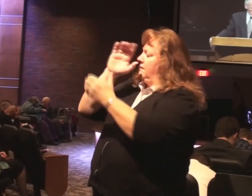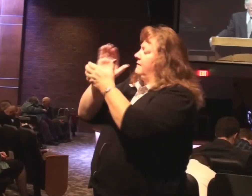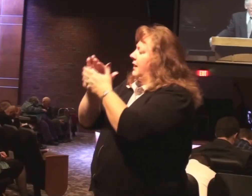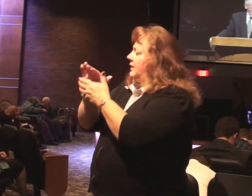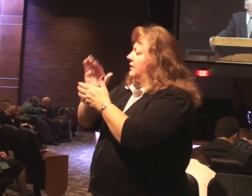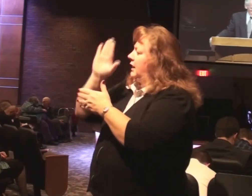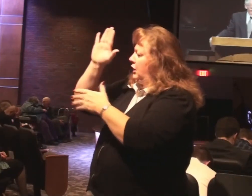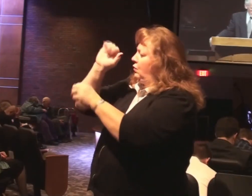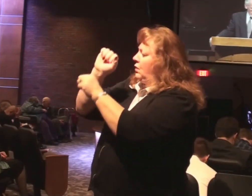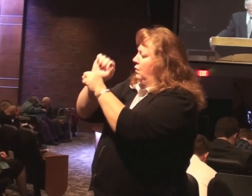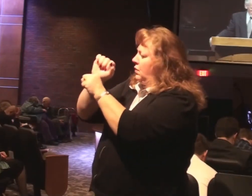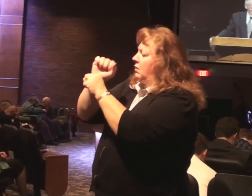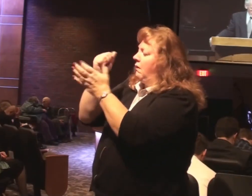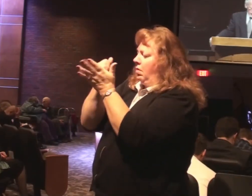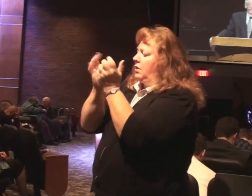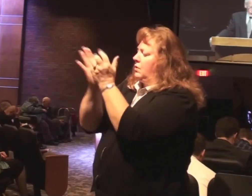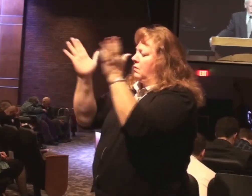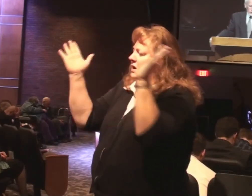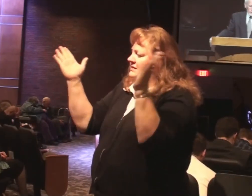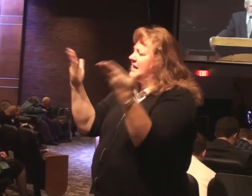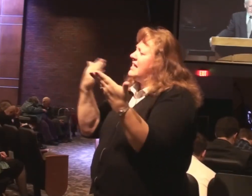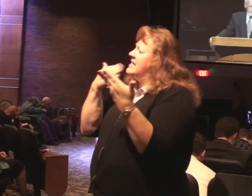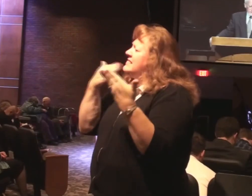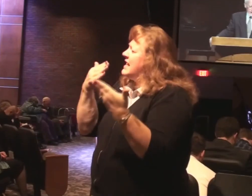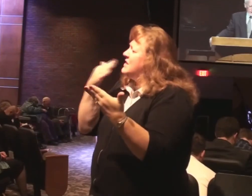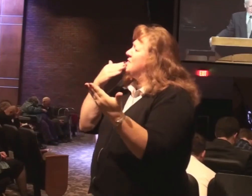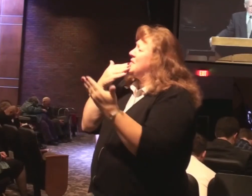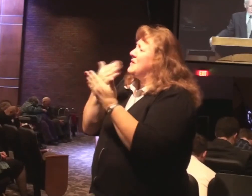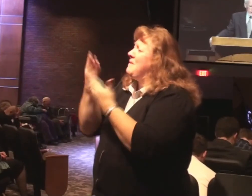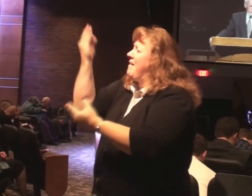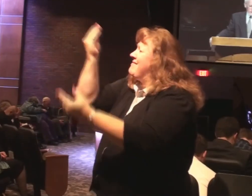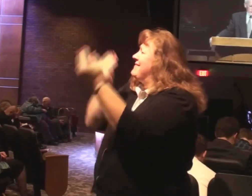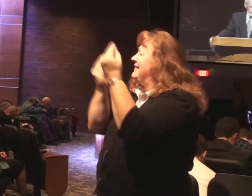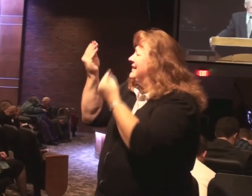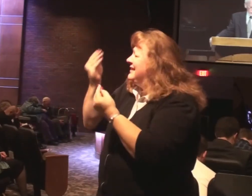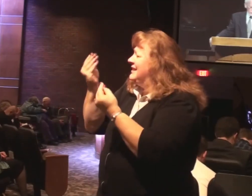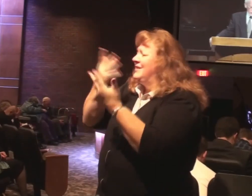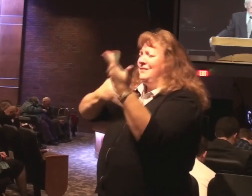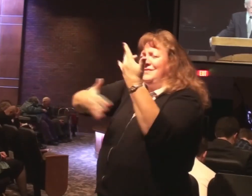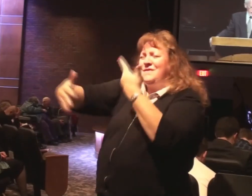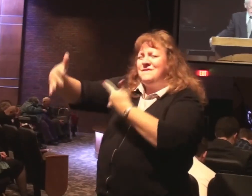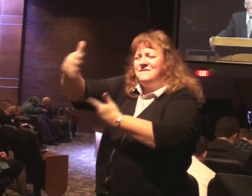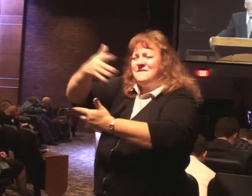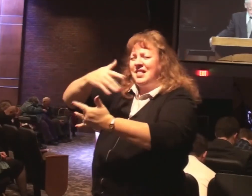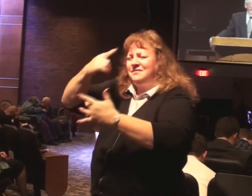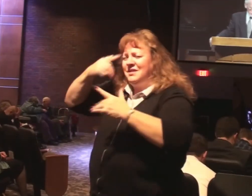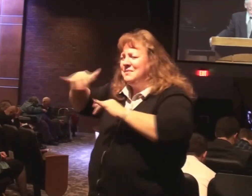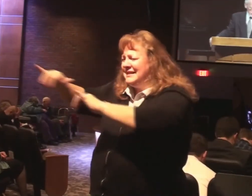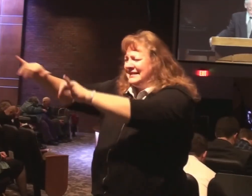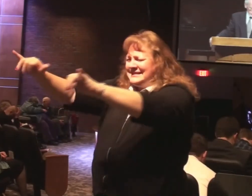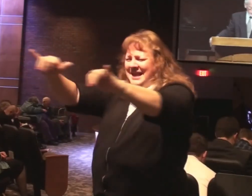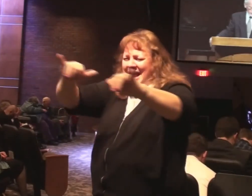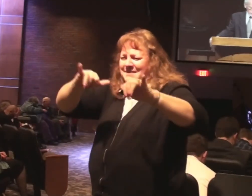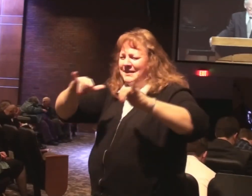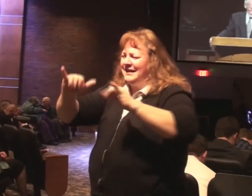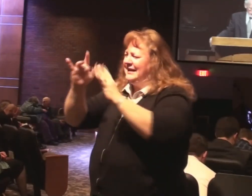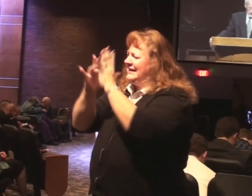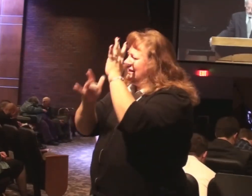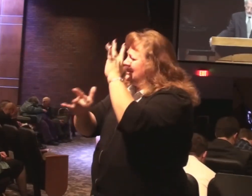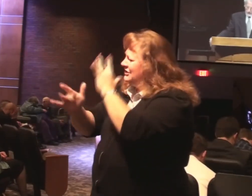finished work. Thank you for all your blessings. Thank you for the blessing of fellowship with like-minded believers. We praise you in Christ's name.